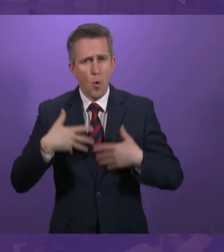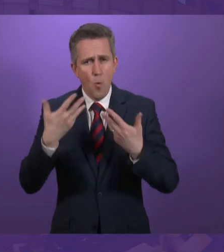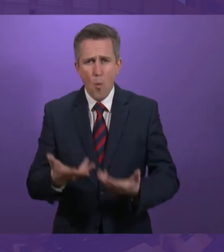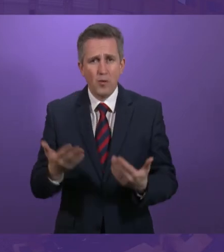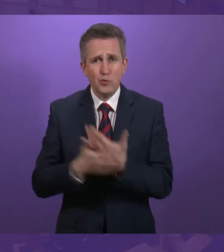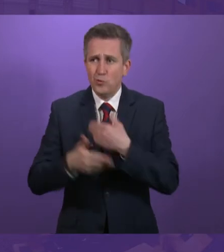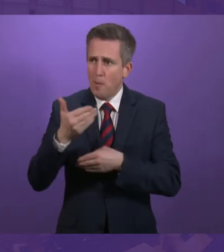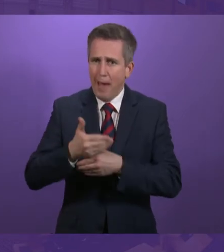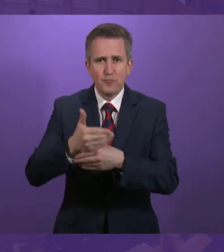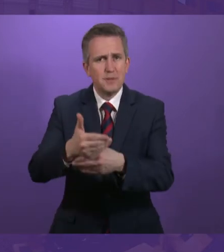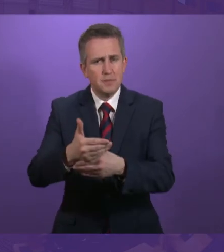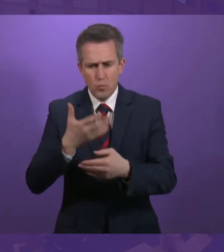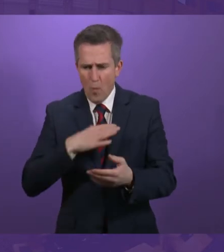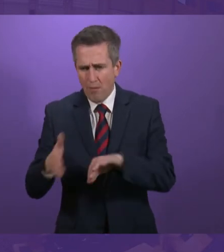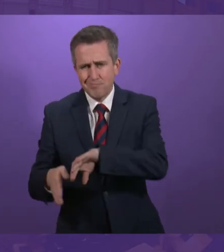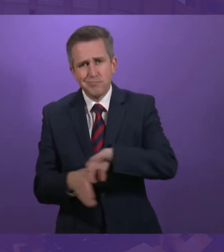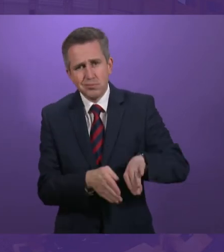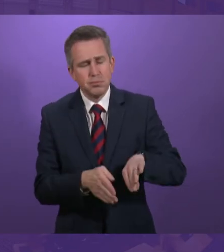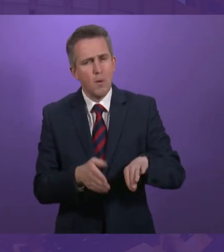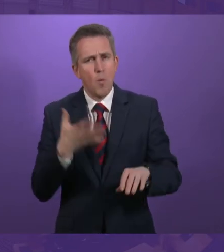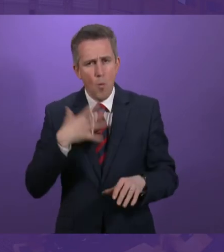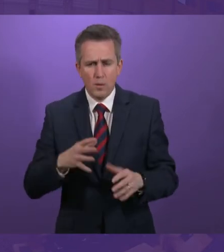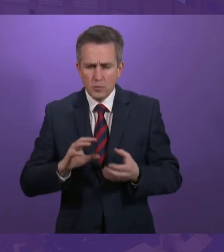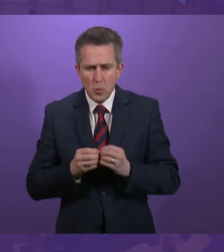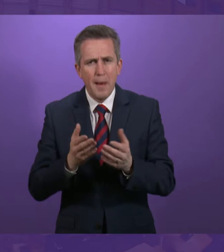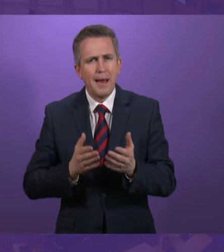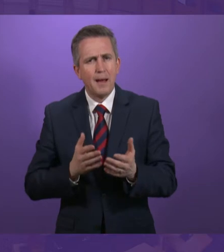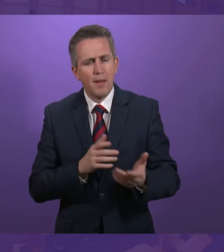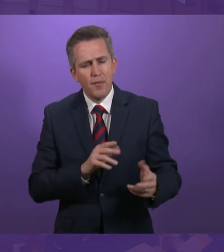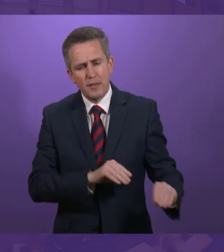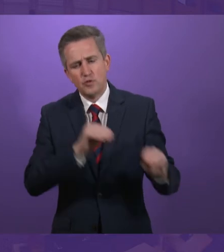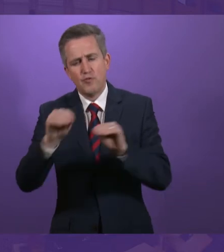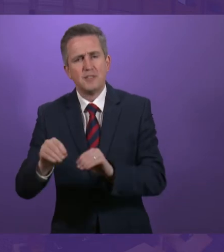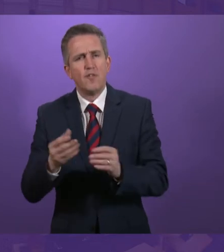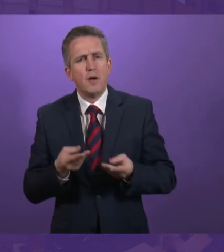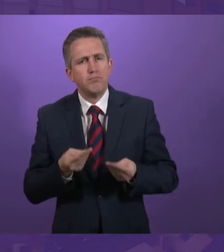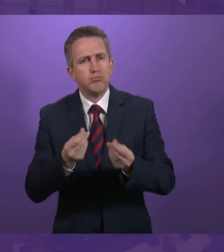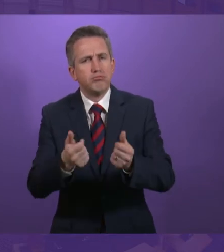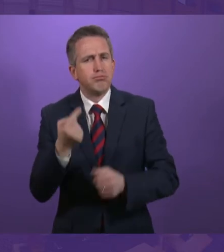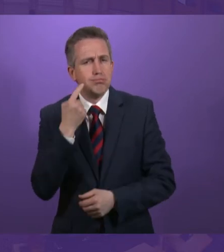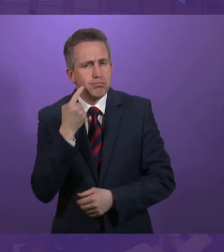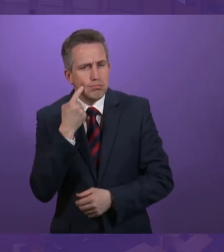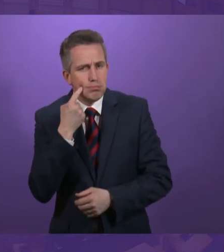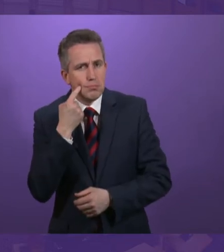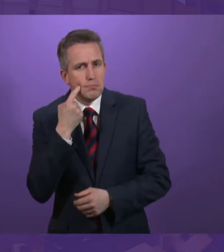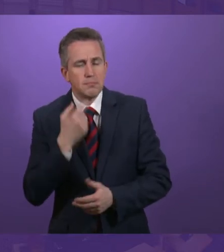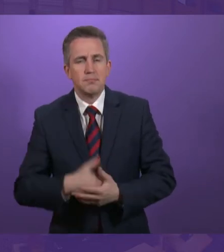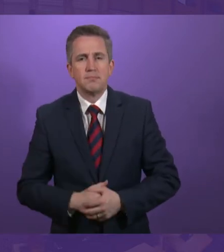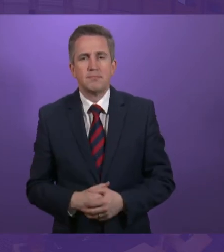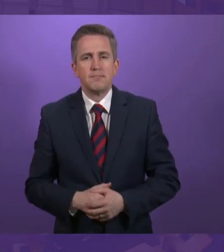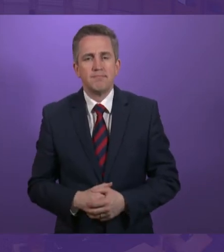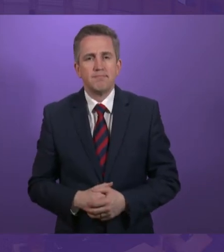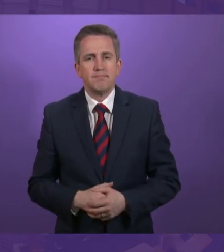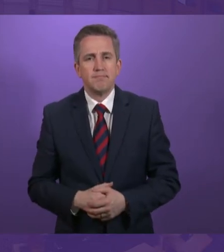of people as we move forward to the transfer of their cases. Now, if an